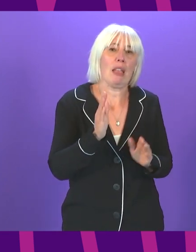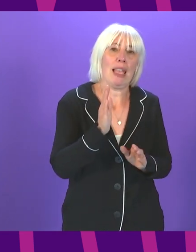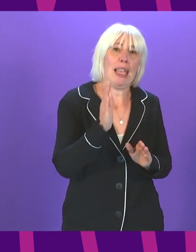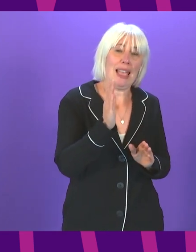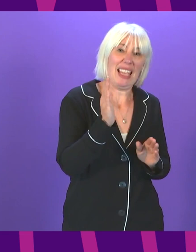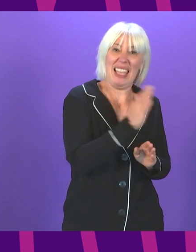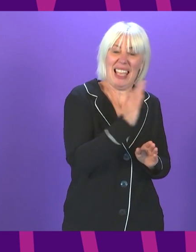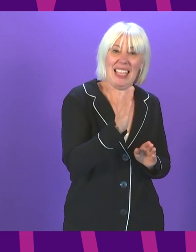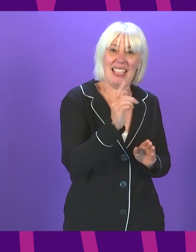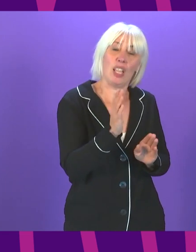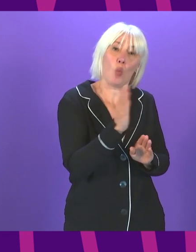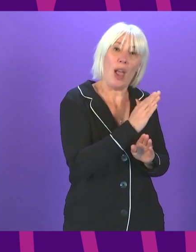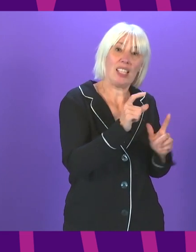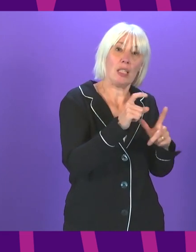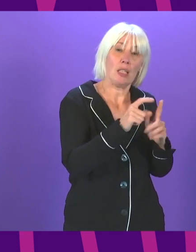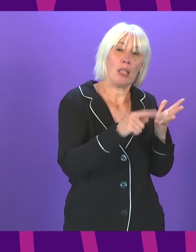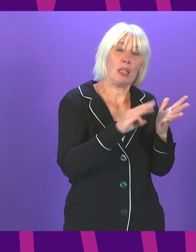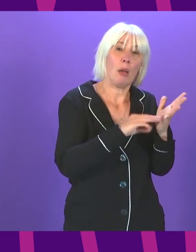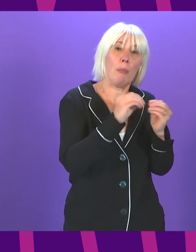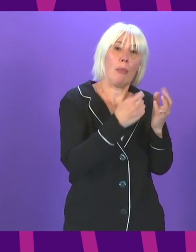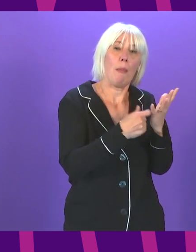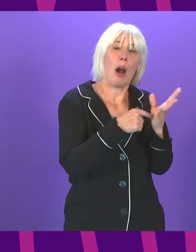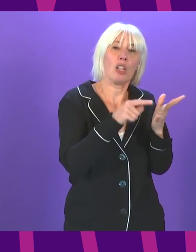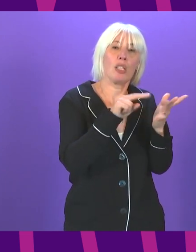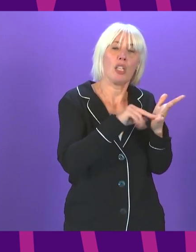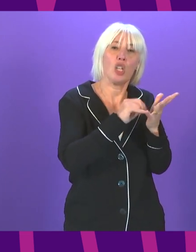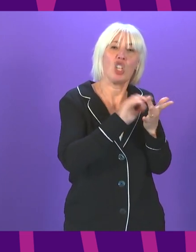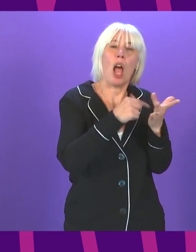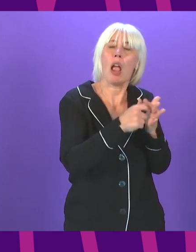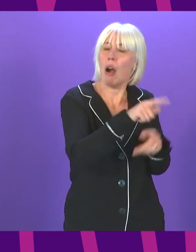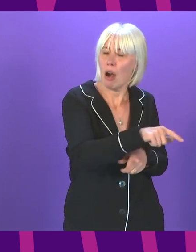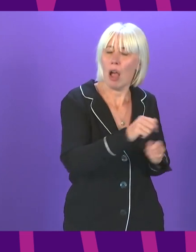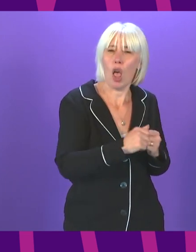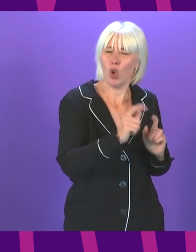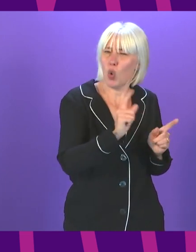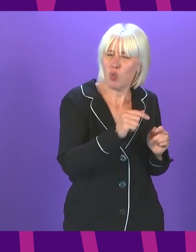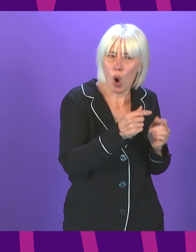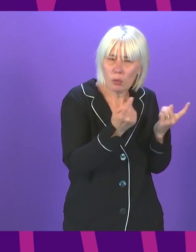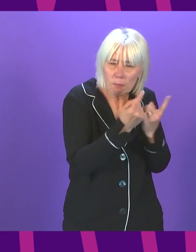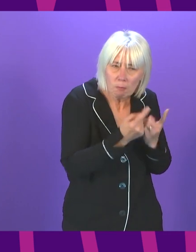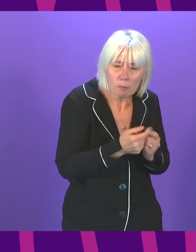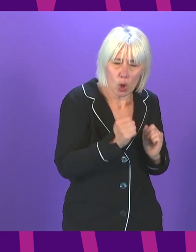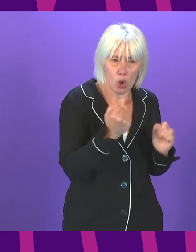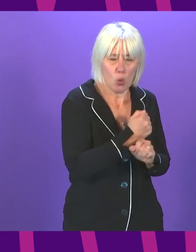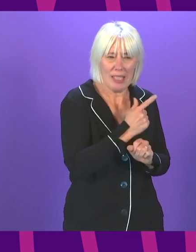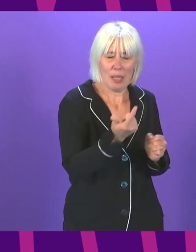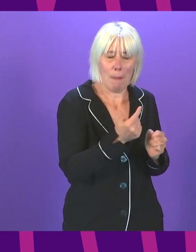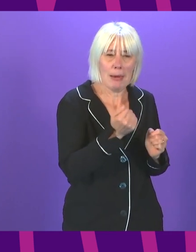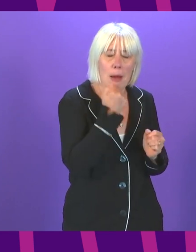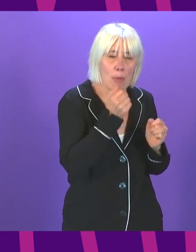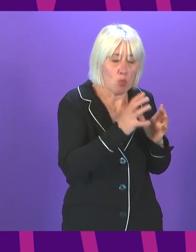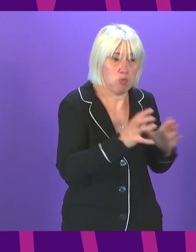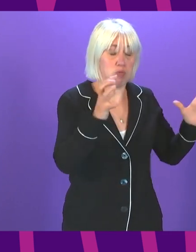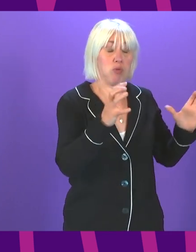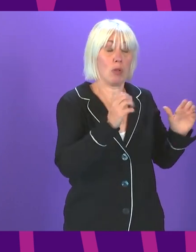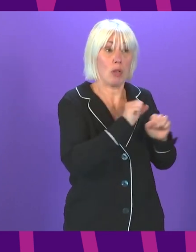To tackle this worrying trend, can the First Minister outline what additional measures have been taken to address the challenges in the areas with the highest prevalence of